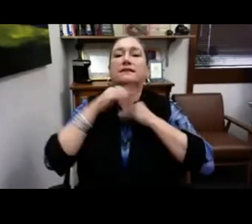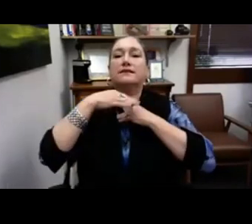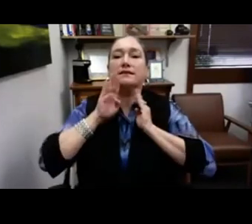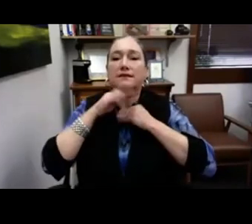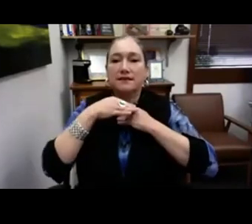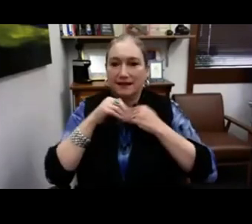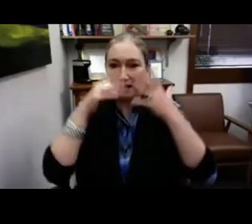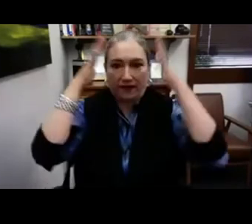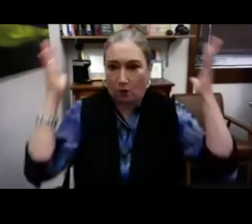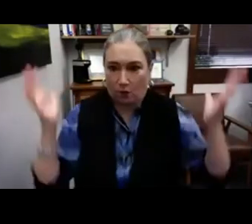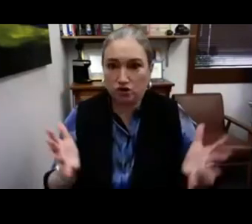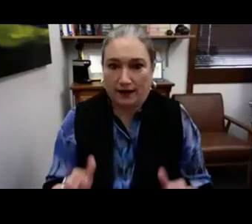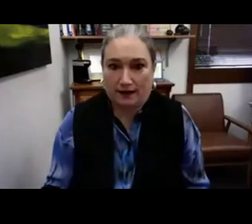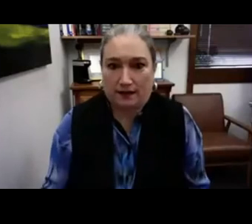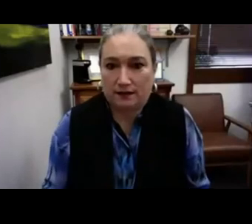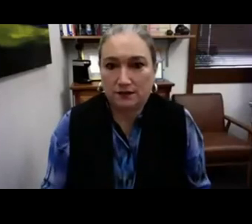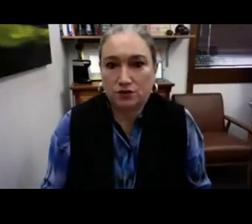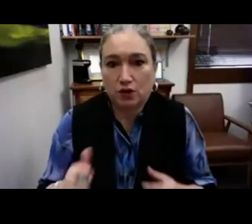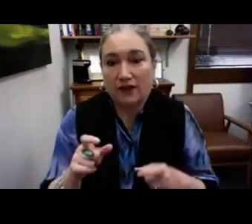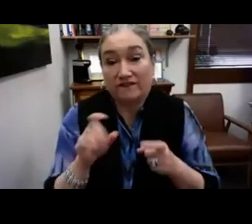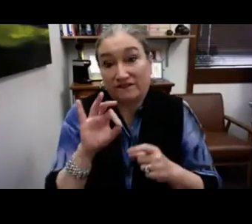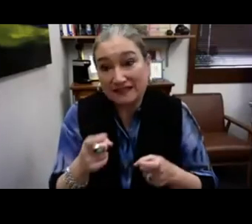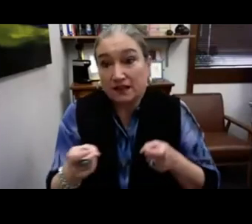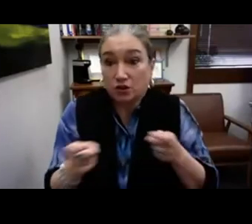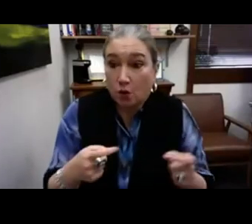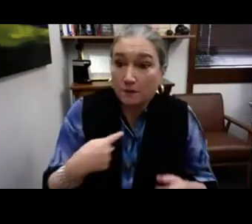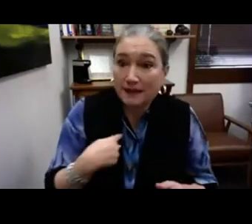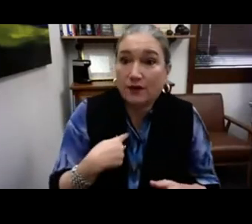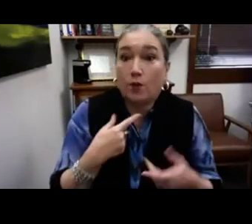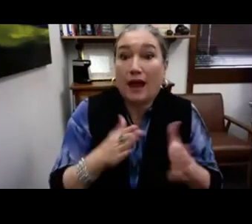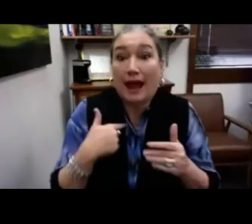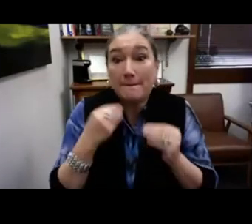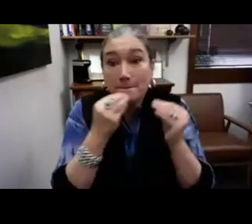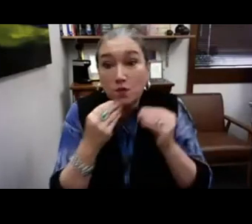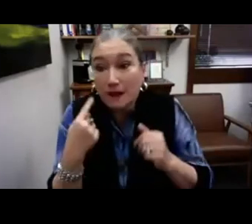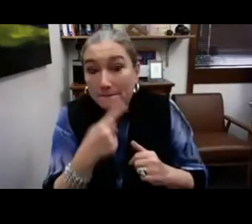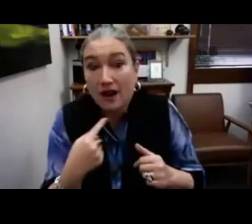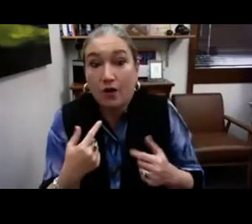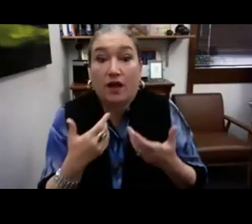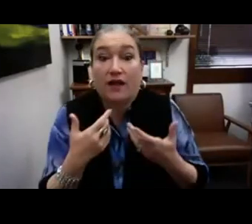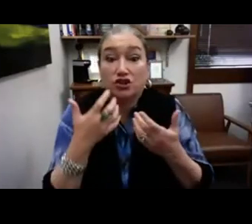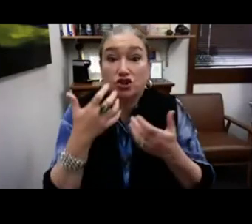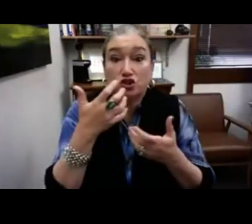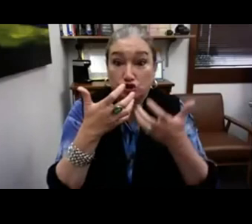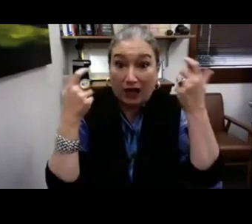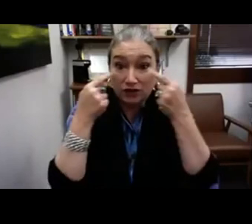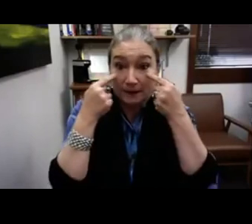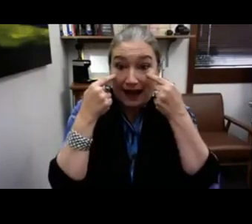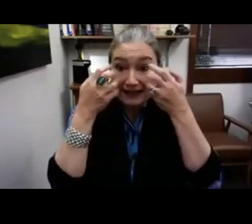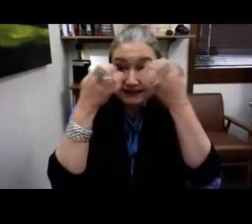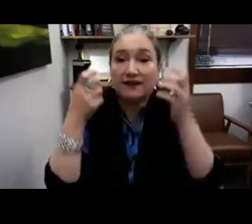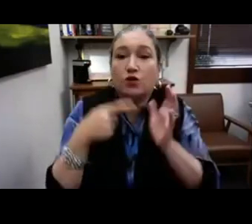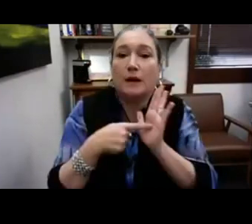And so she did, they felt like people were operating on her on her voice box. People are trying to fix and control me.